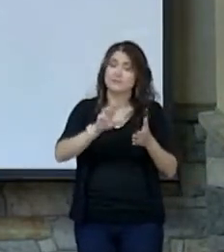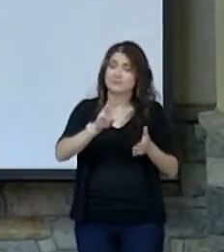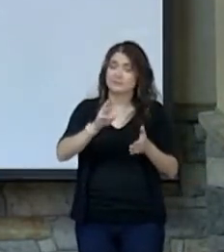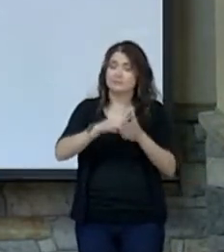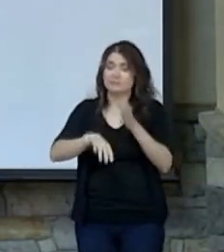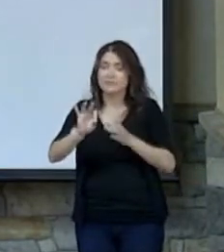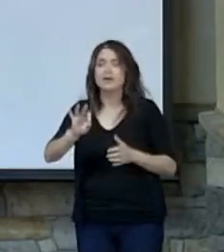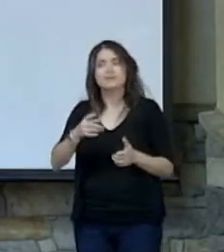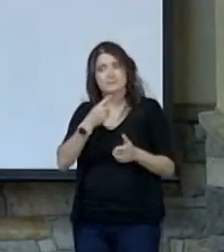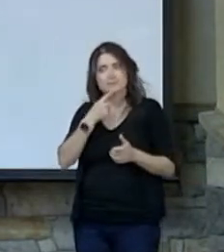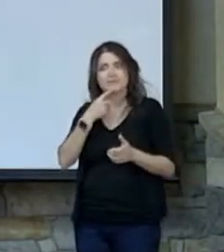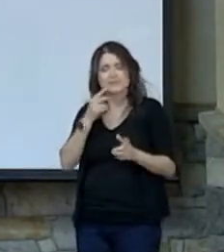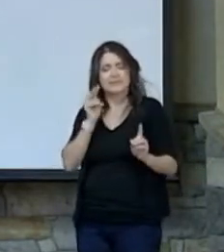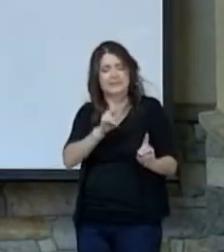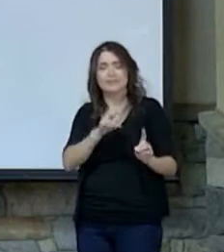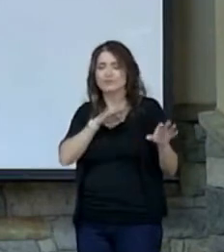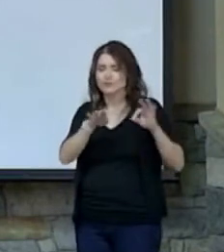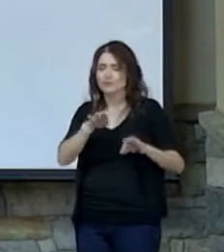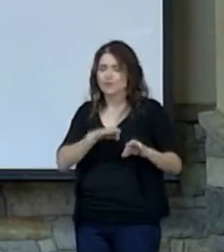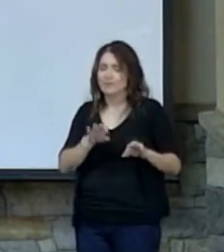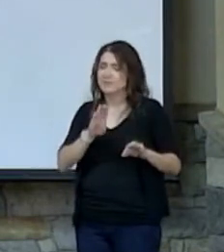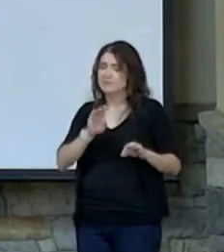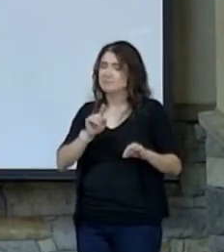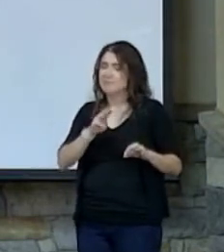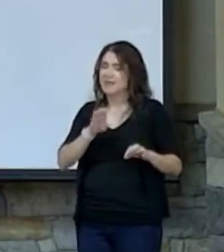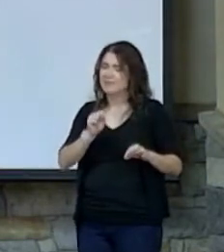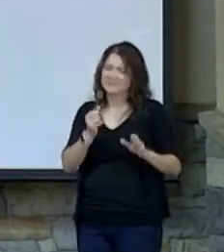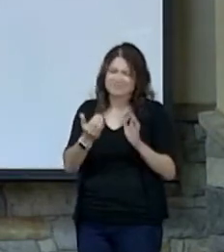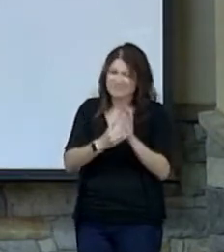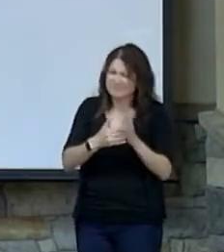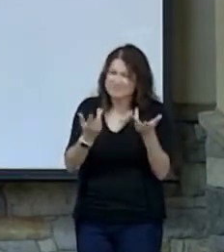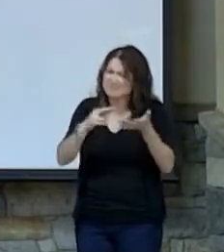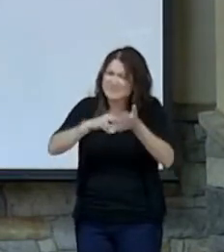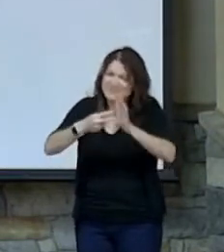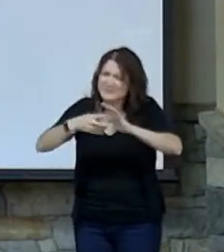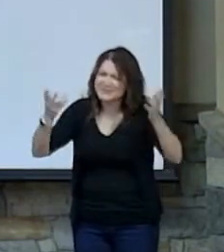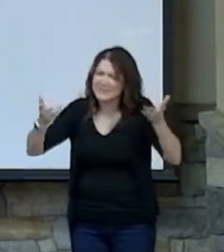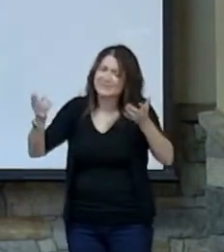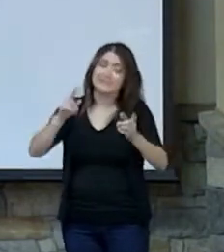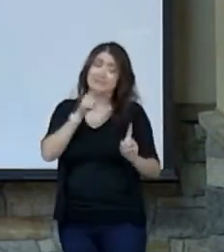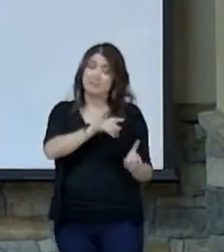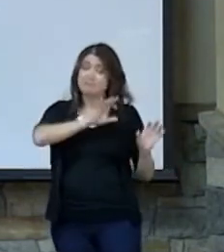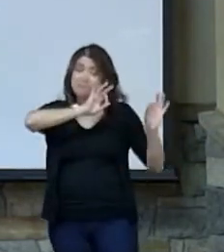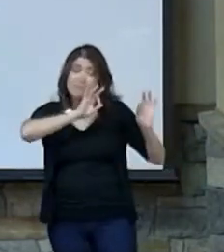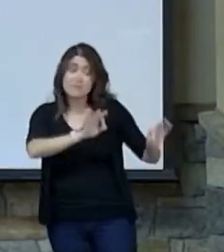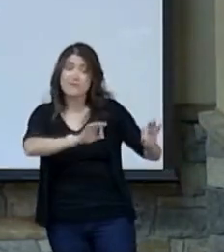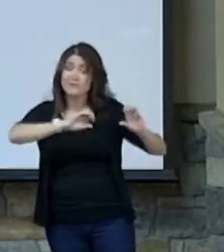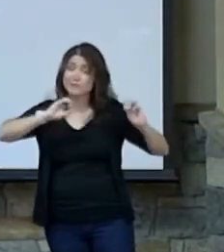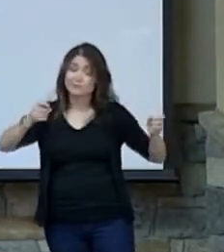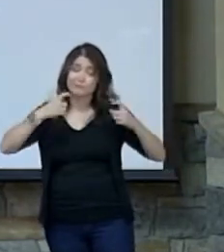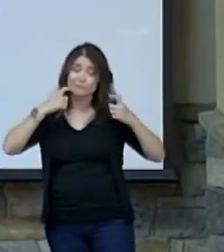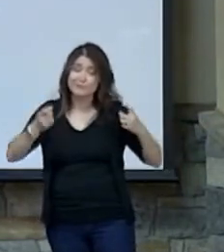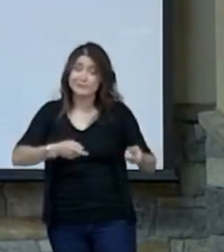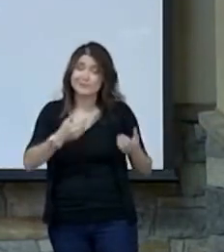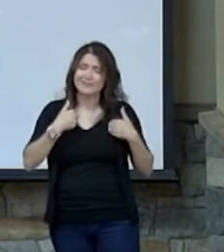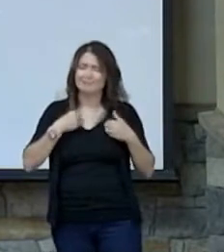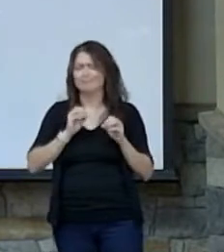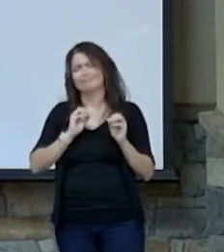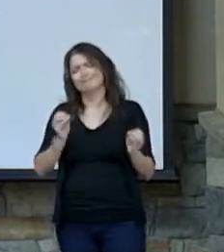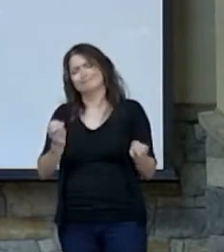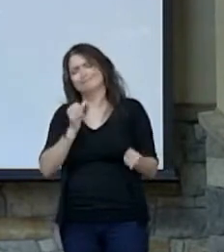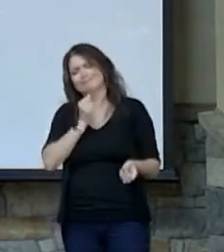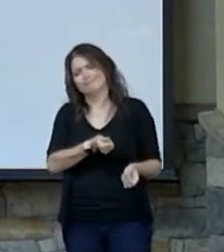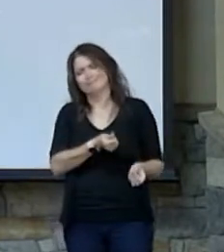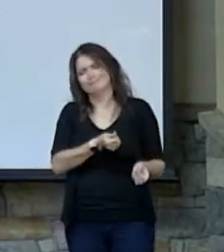as blameless. Now again, what does that mean? Does that mean that Noah was perfect and without sin? Absolutely not.